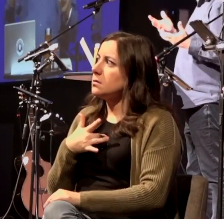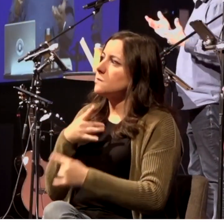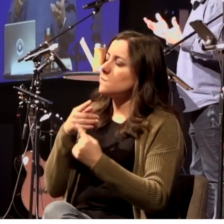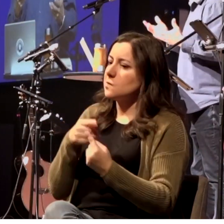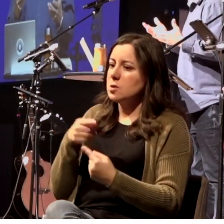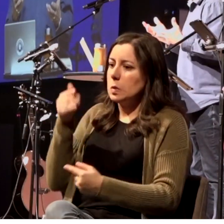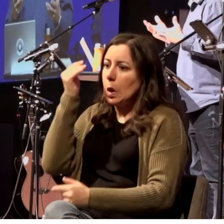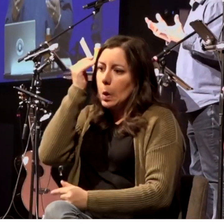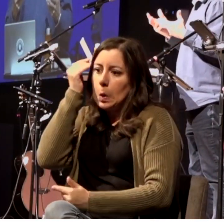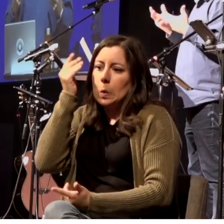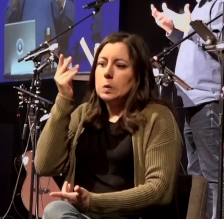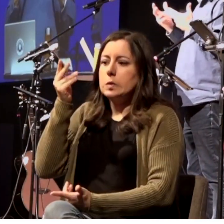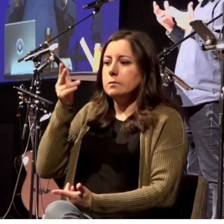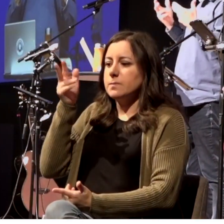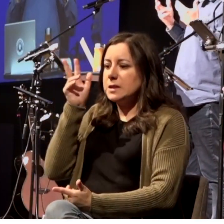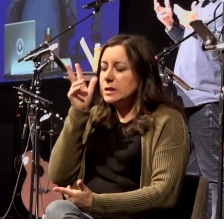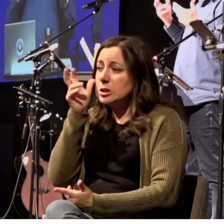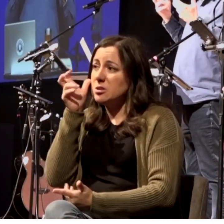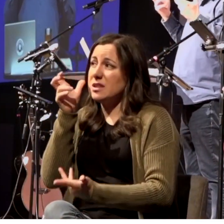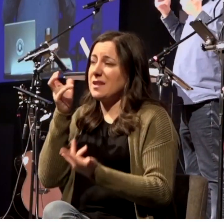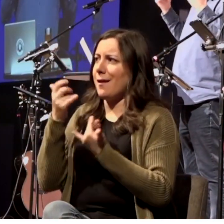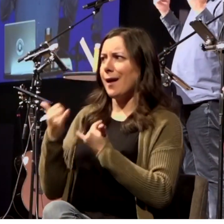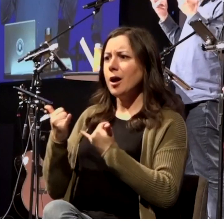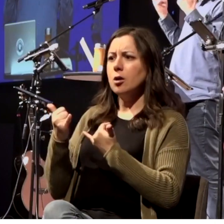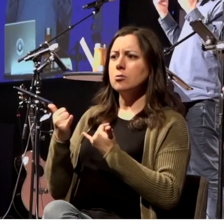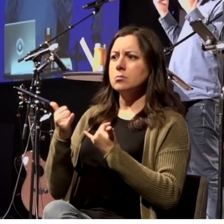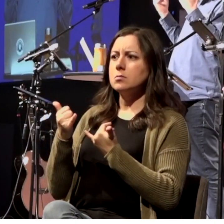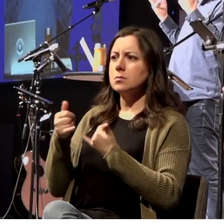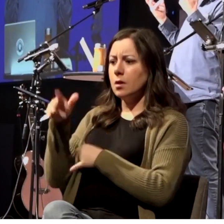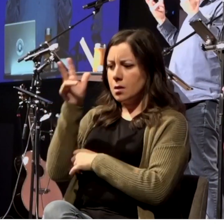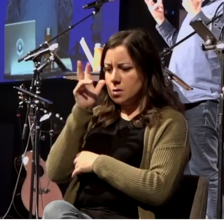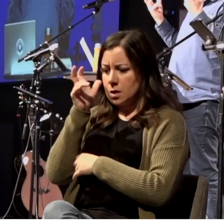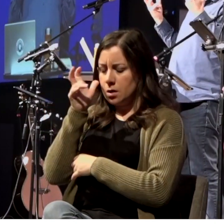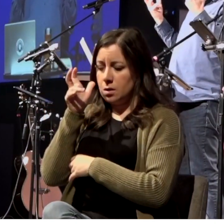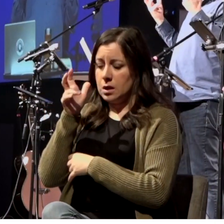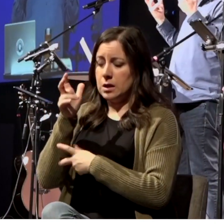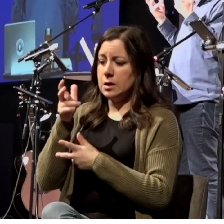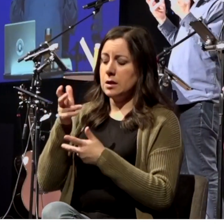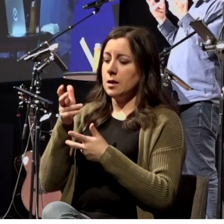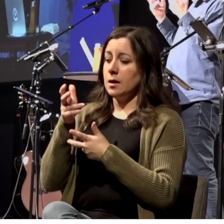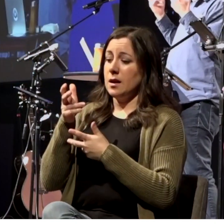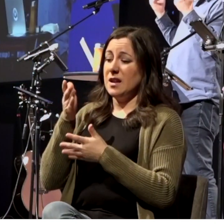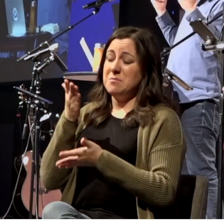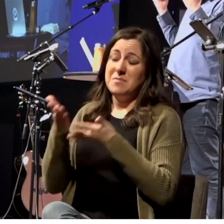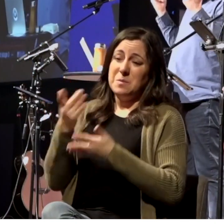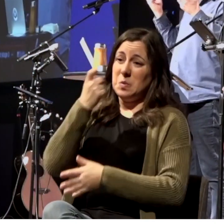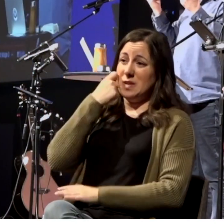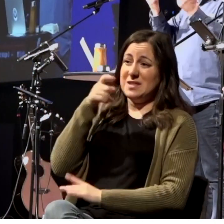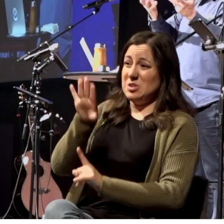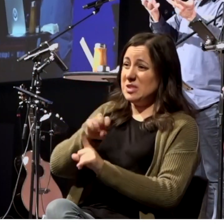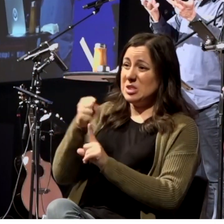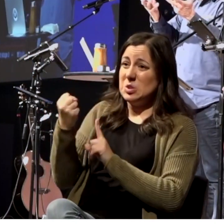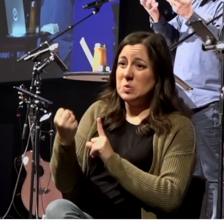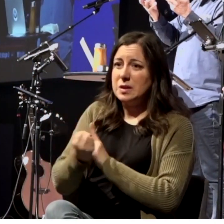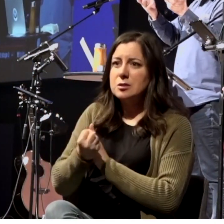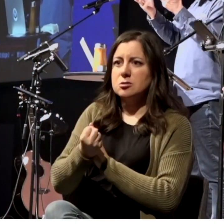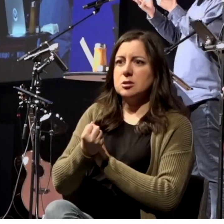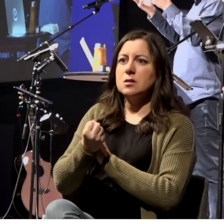the gospel. Maybe you're in a situation or have been in a situation where somebody wasn't even talking to you but you were